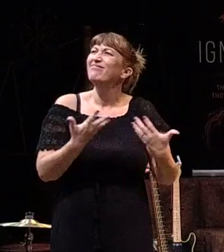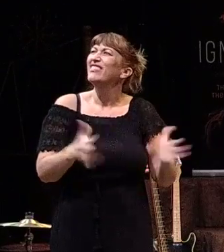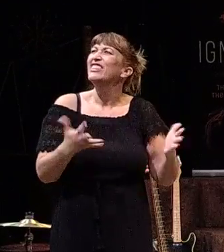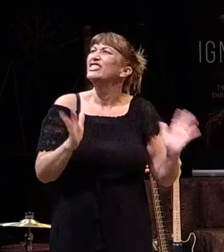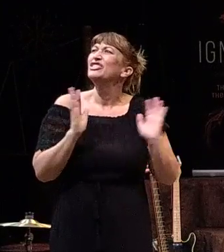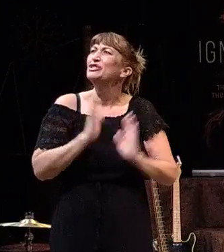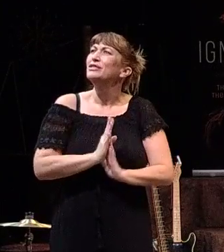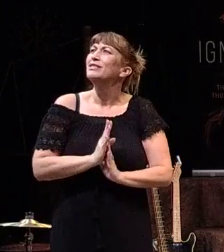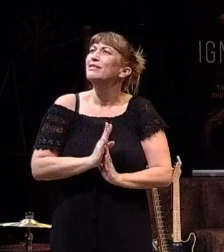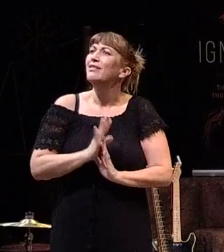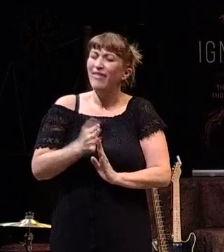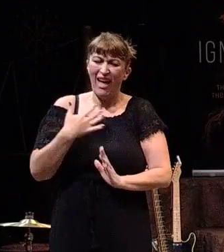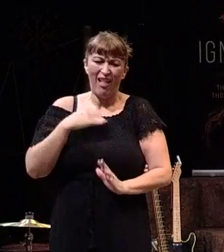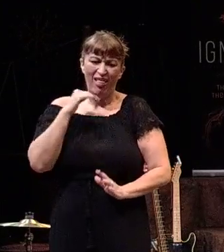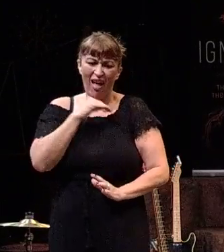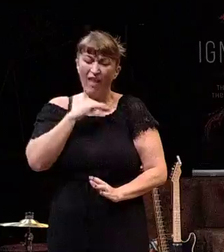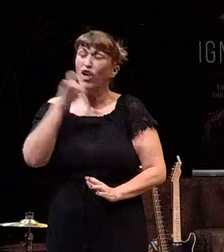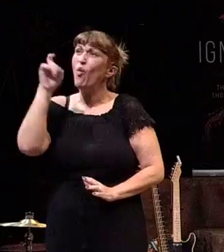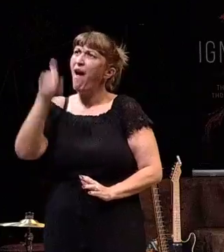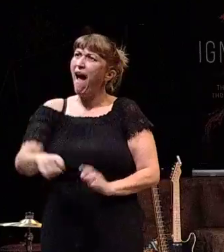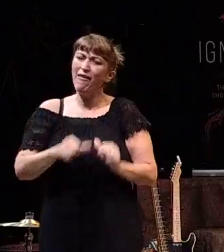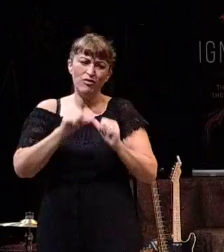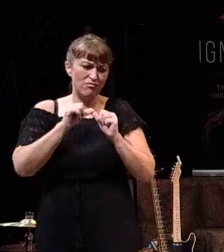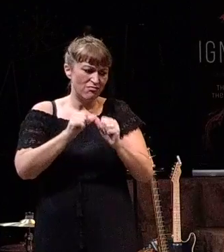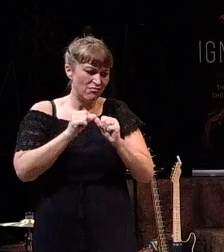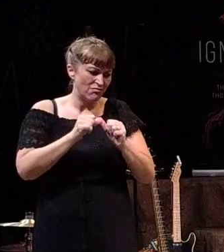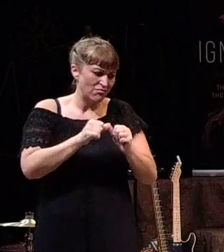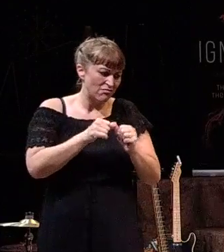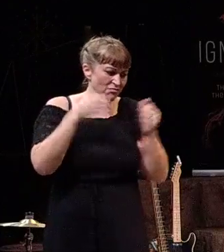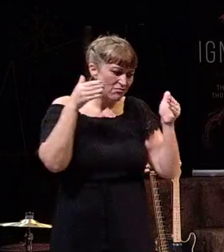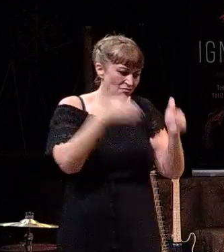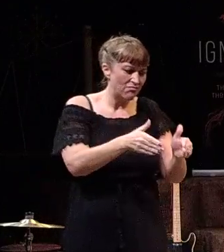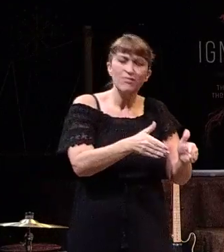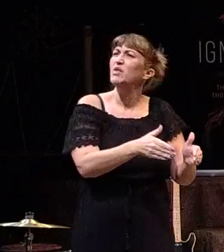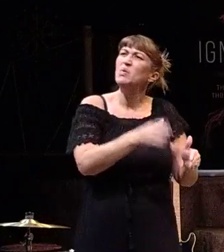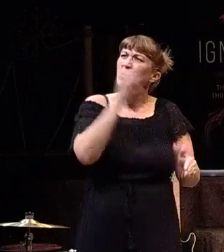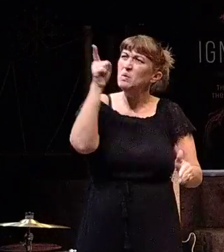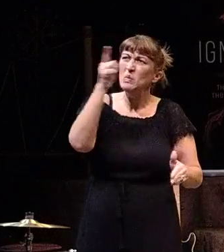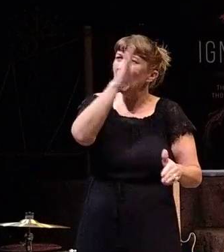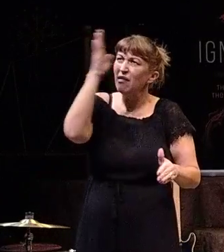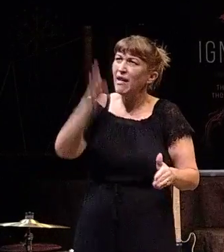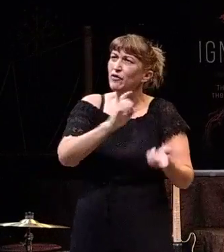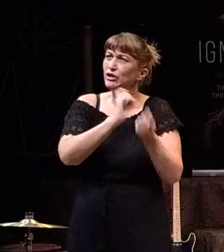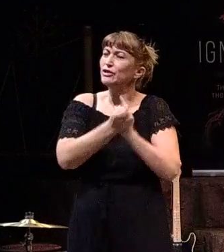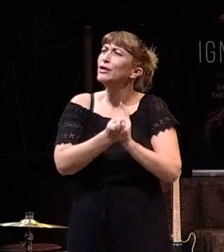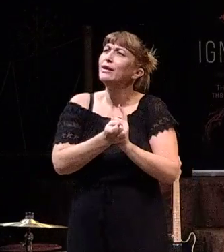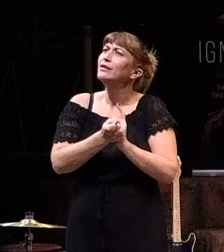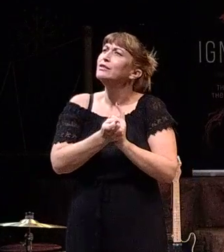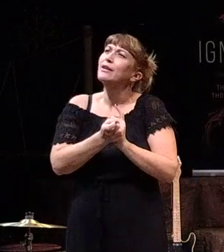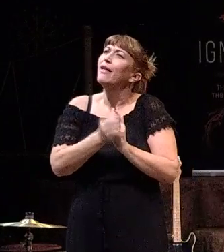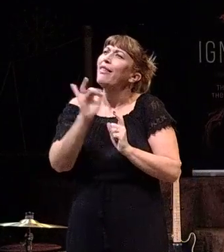that you have to keep going that way, and that you will never be able to change, is gone.